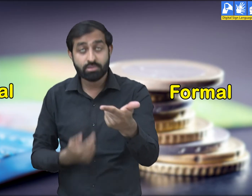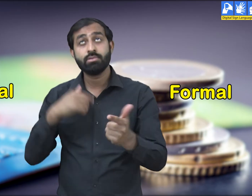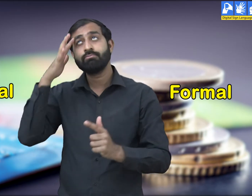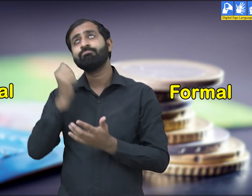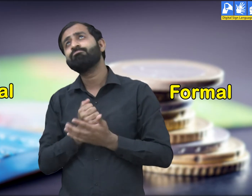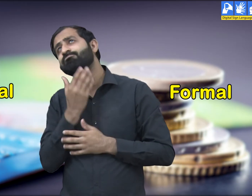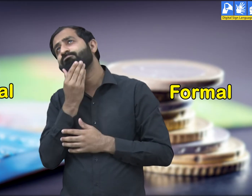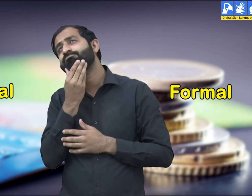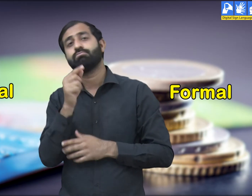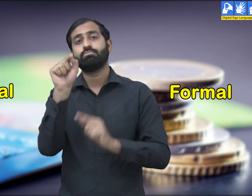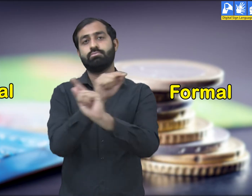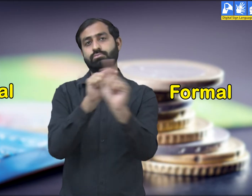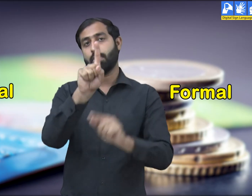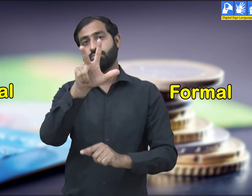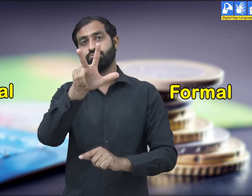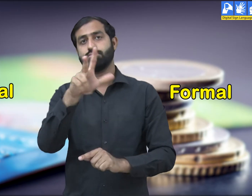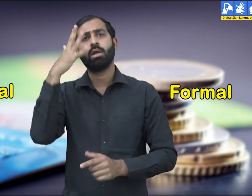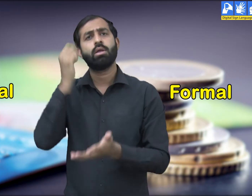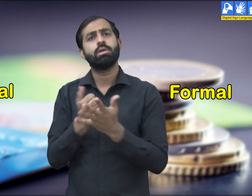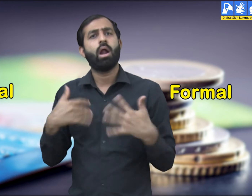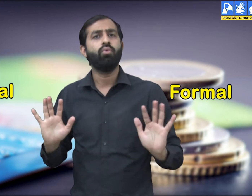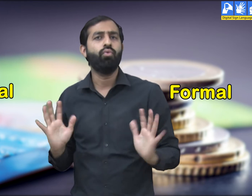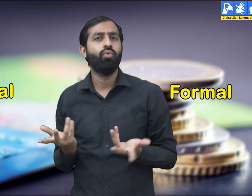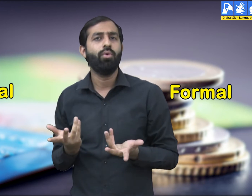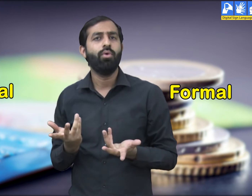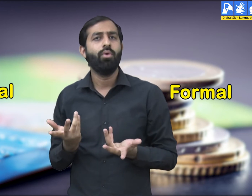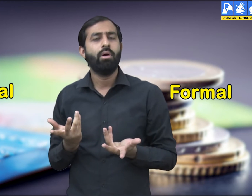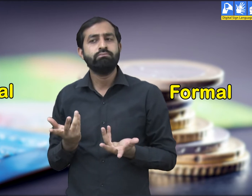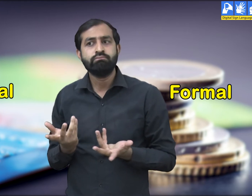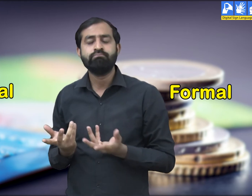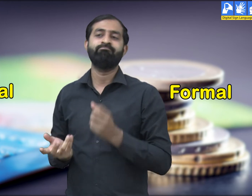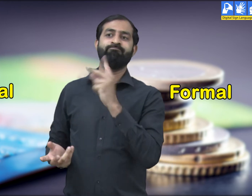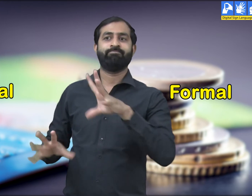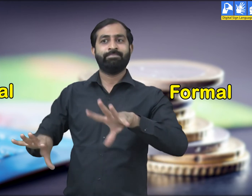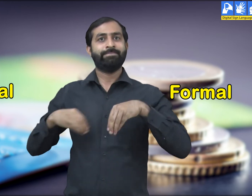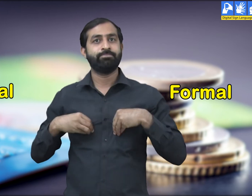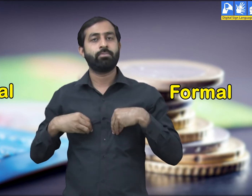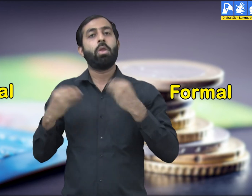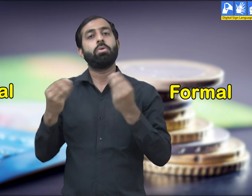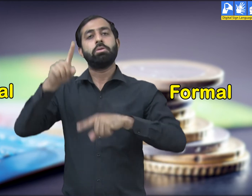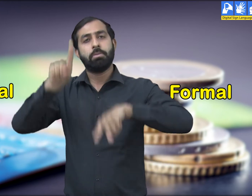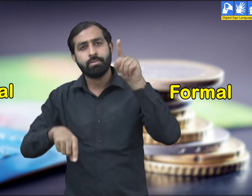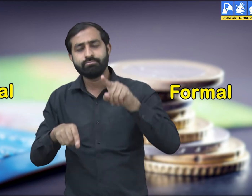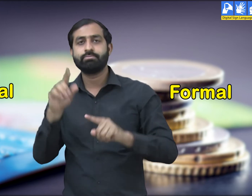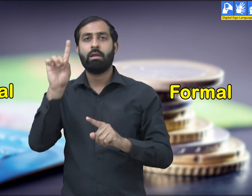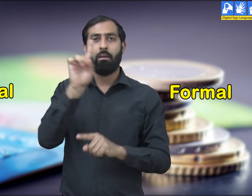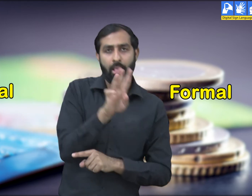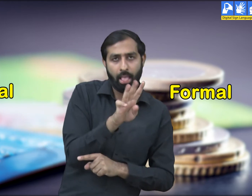of interest depending on factors they would like to consider. Hence the interest rate variation is wide.